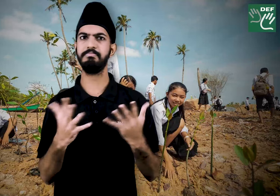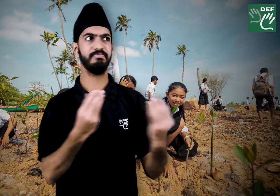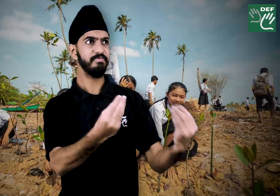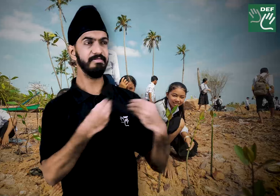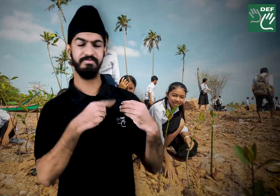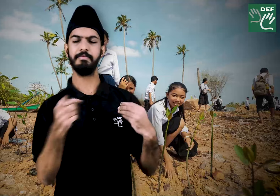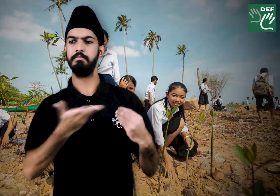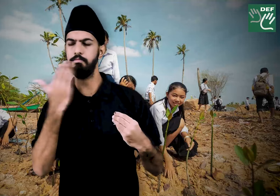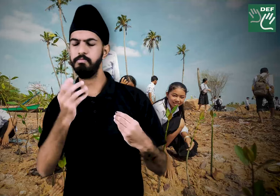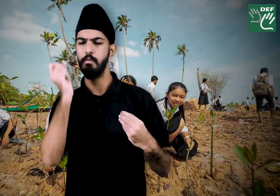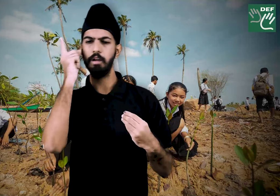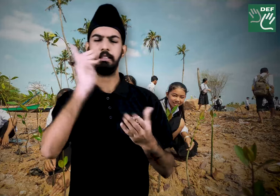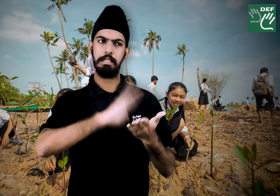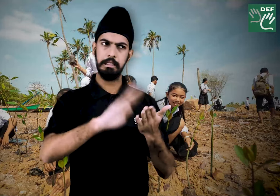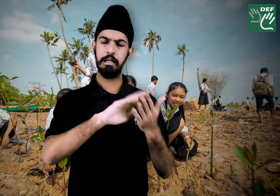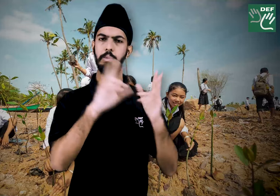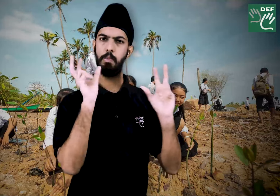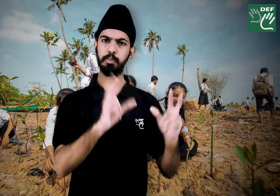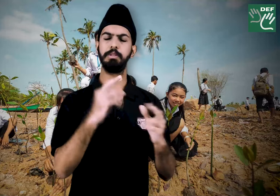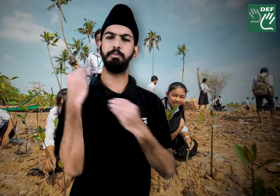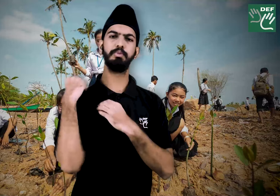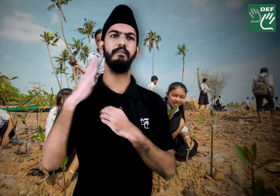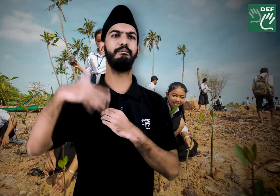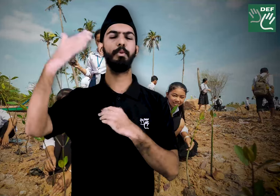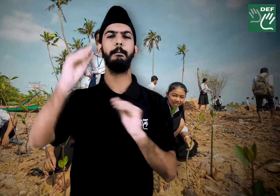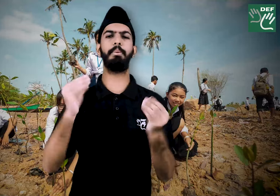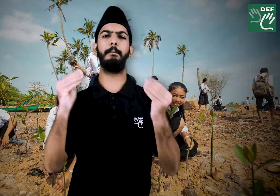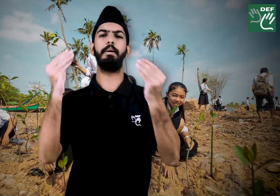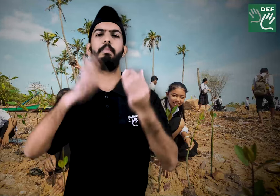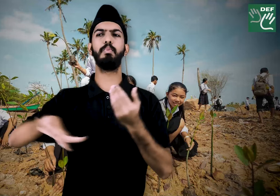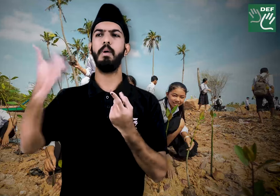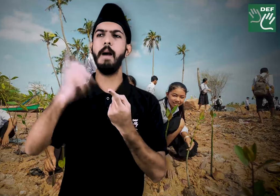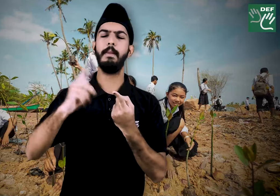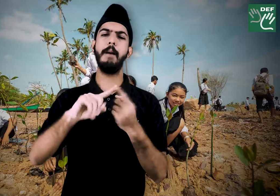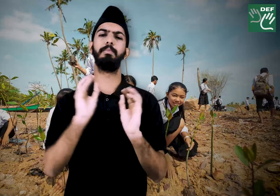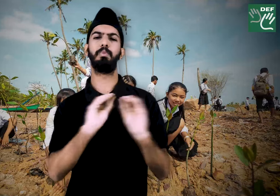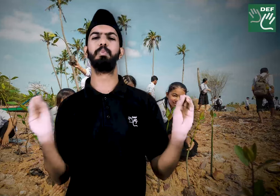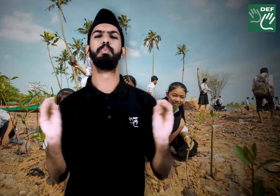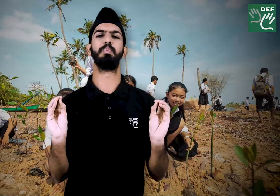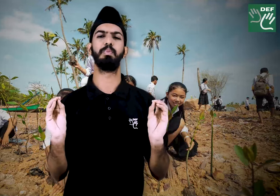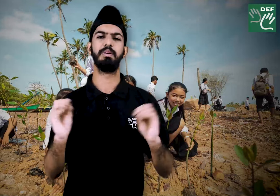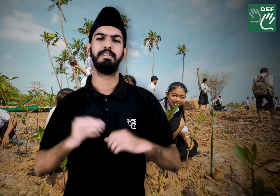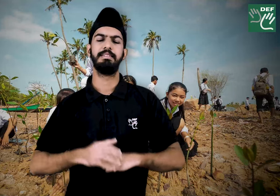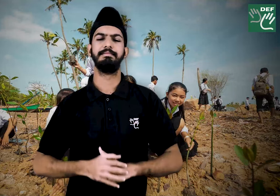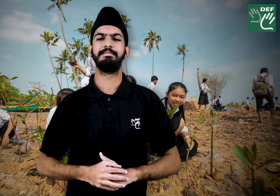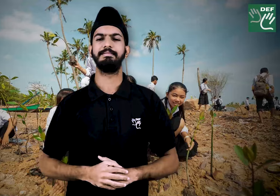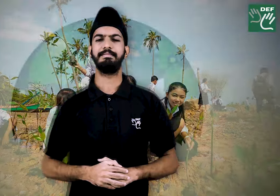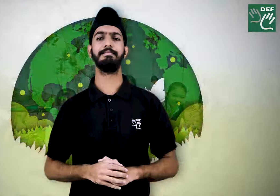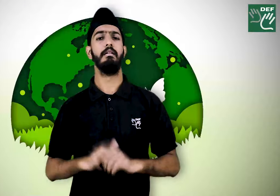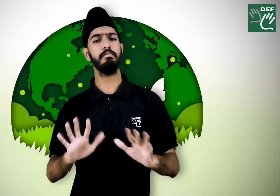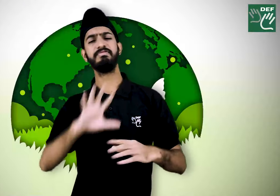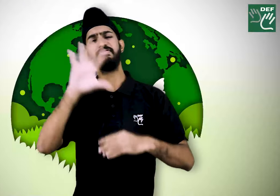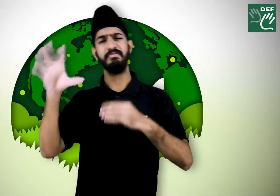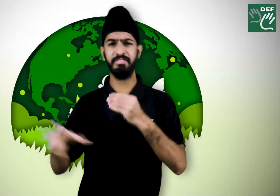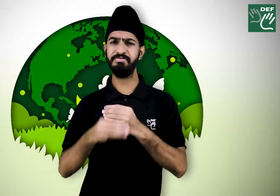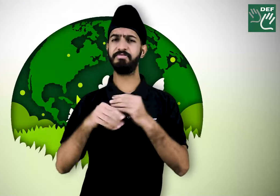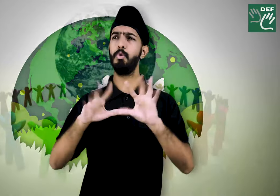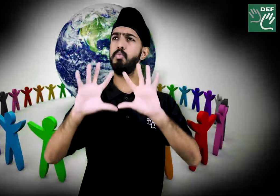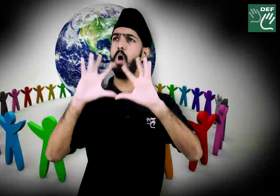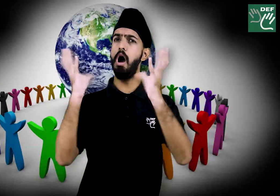sustainability as an essential value for building a better future where we have no environmental risks